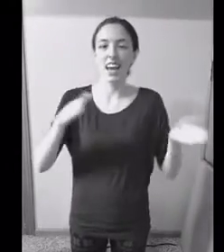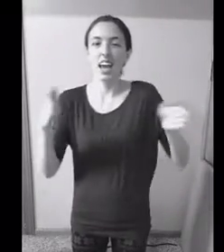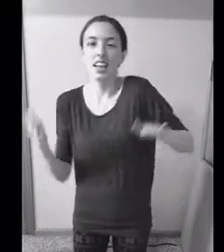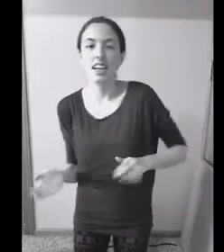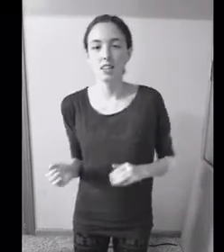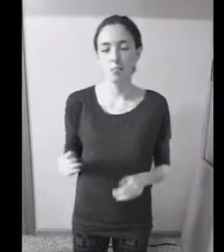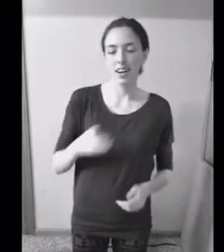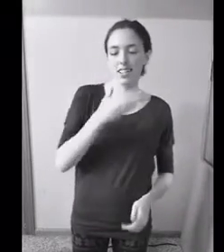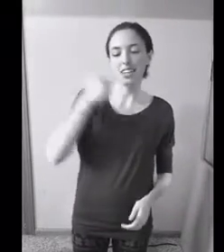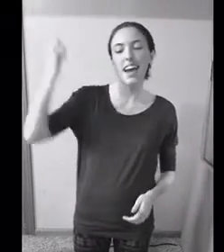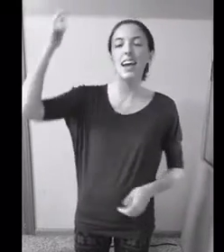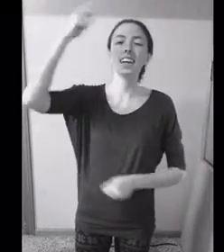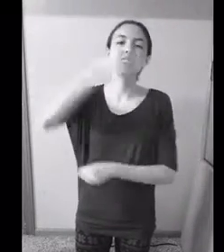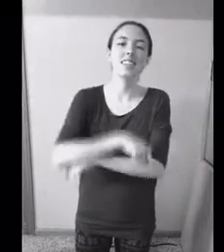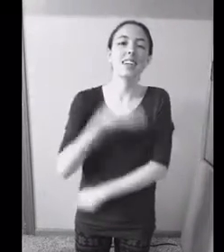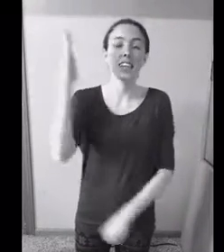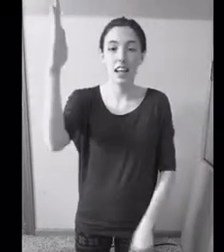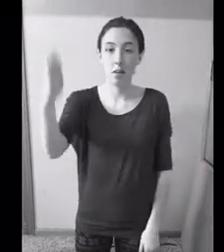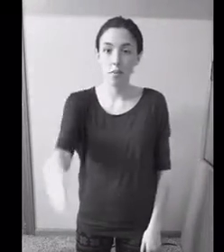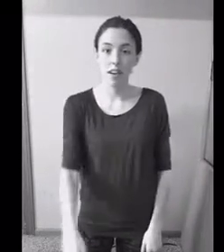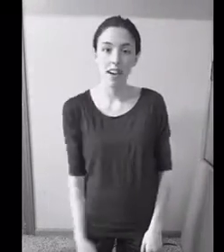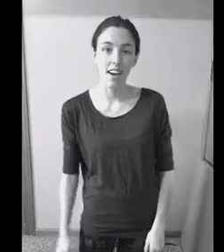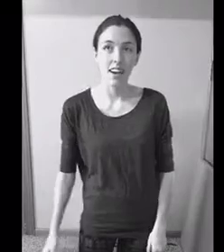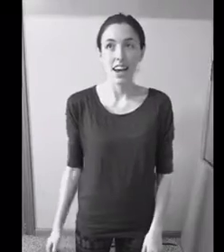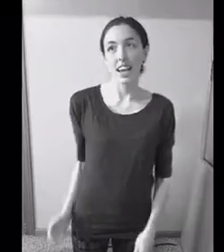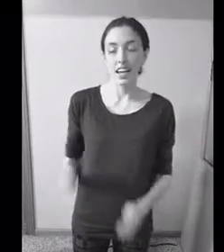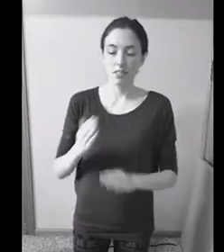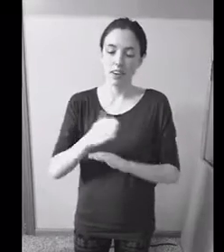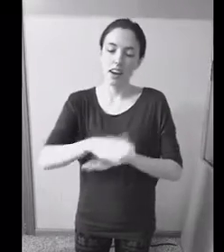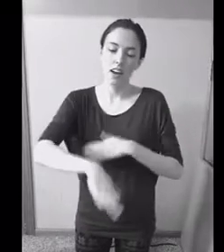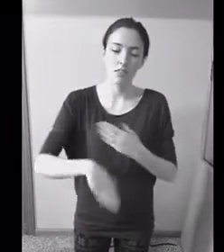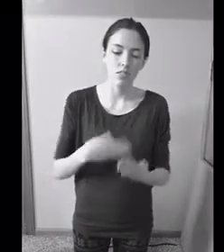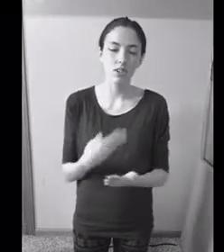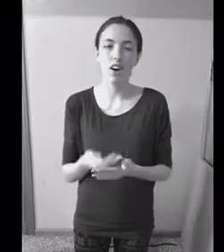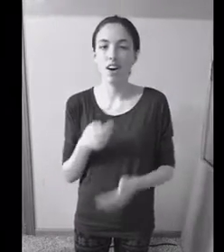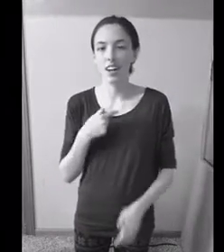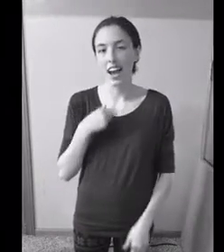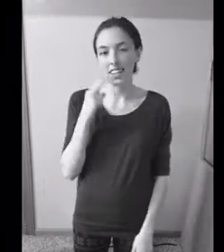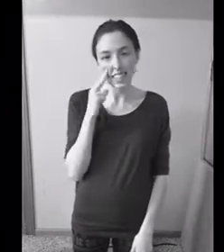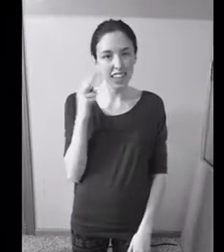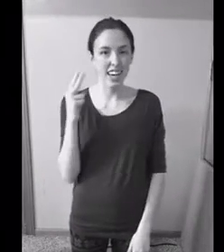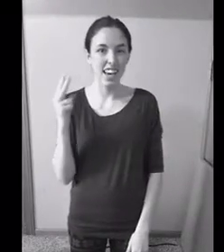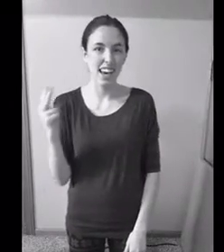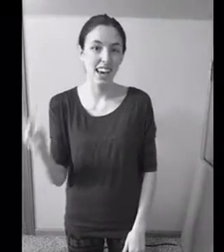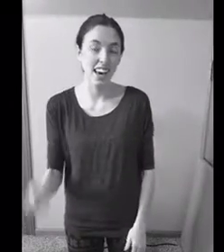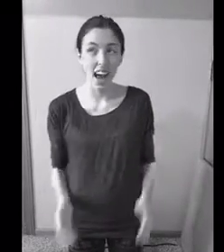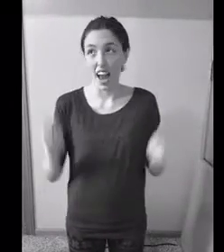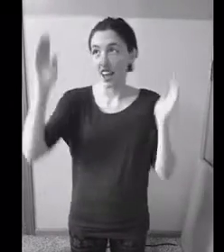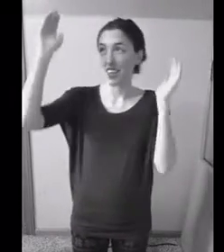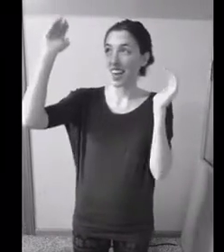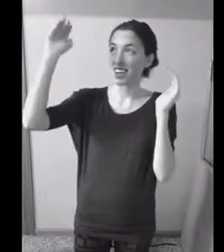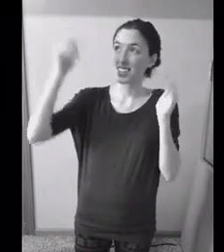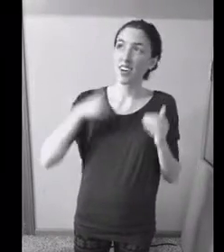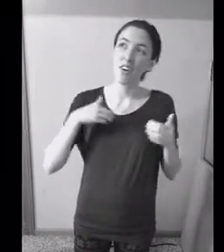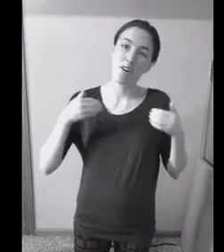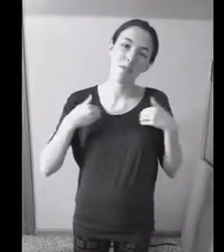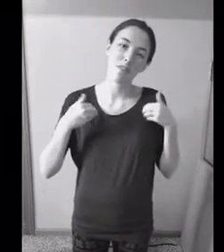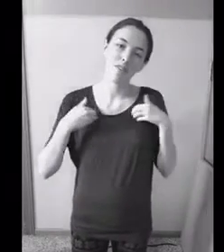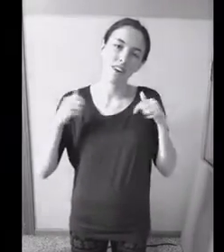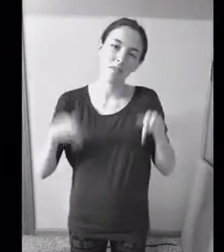There's better days still up ahead Even after all I see There's hope in front of